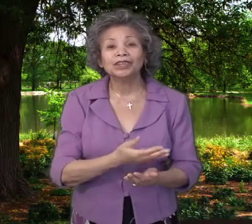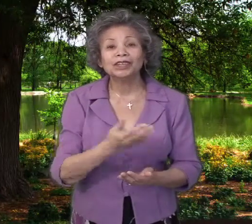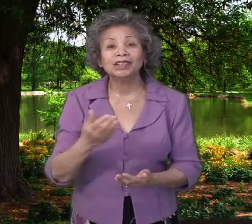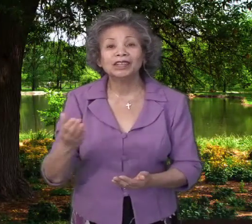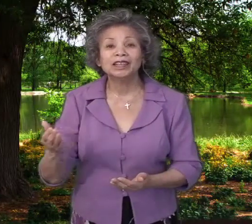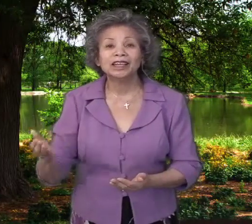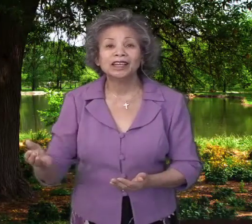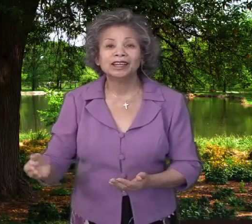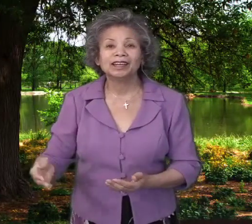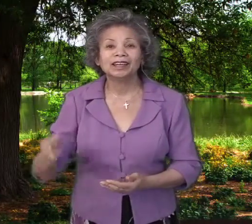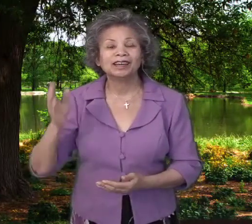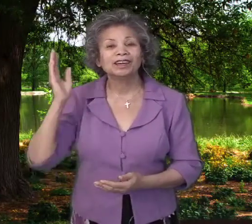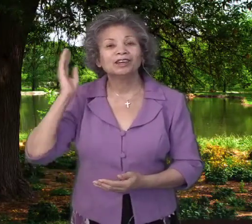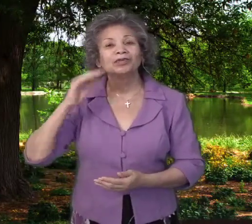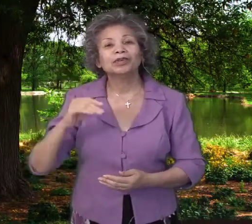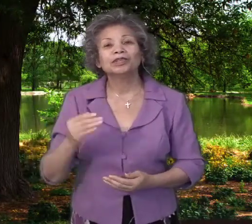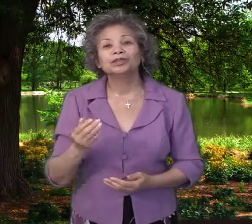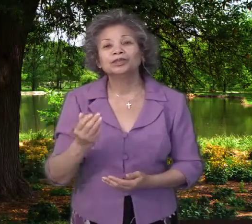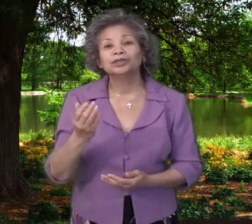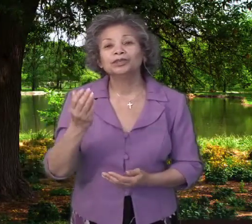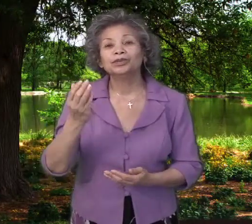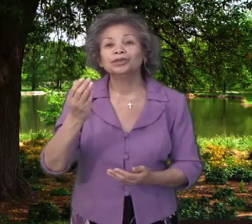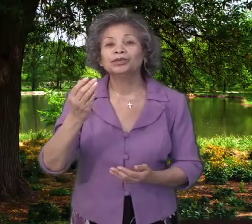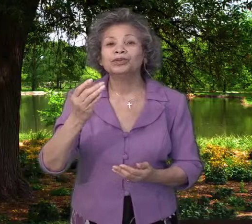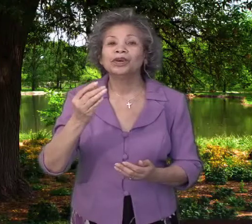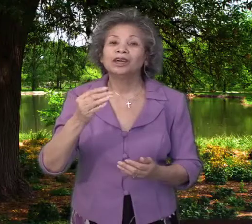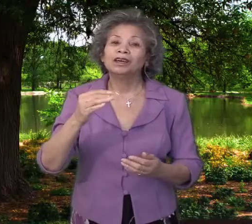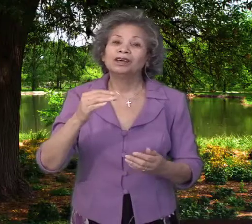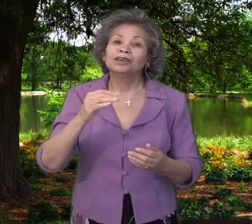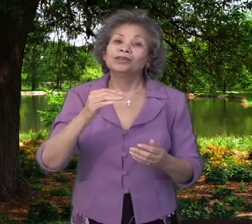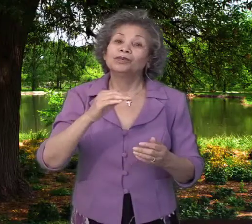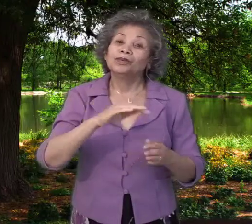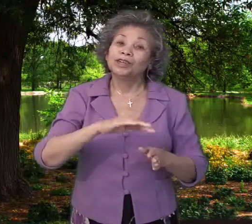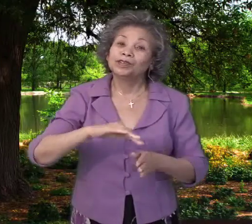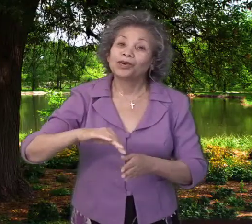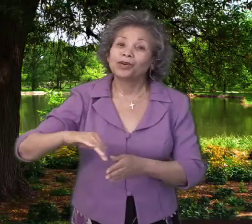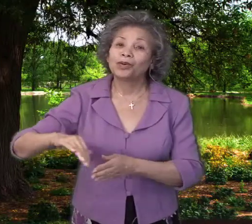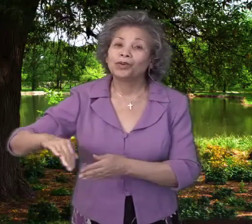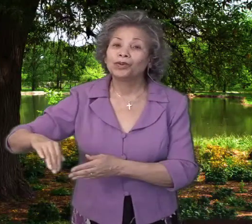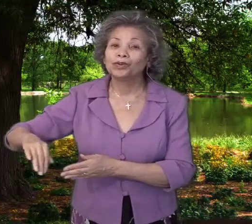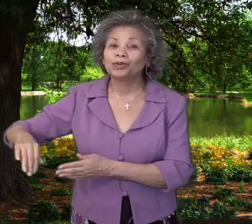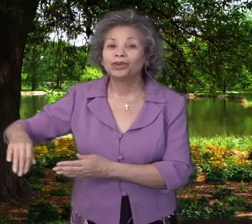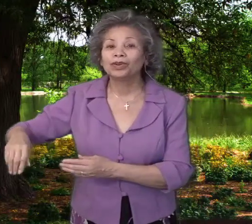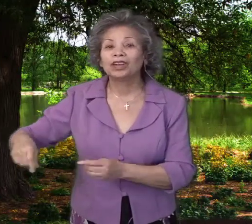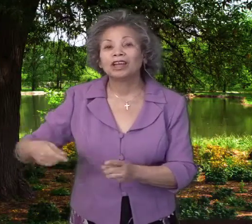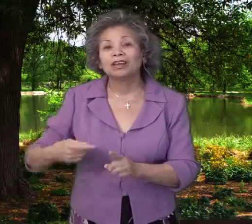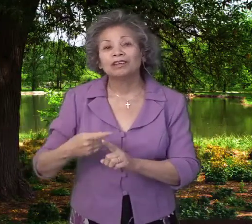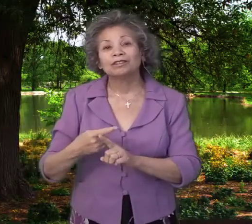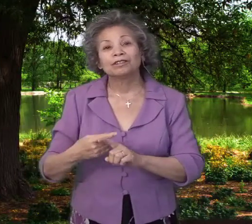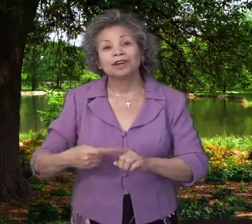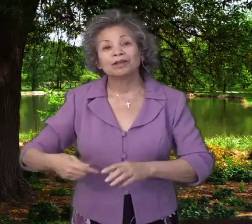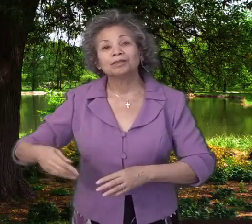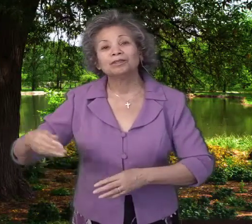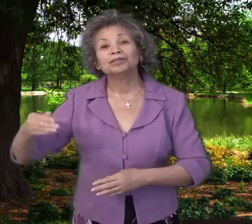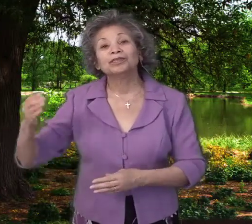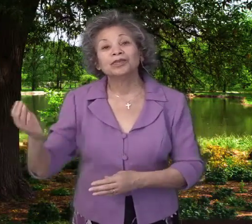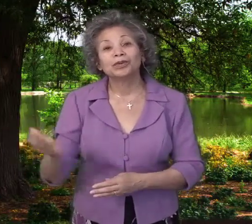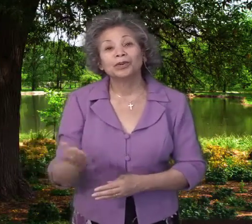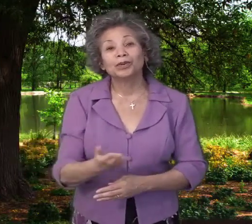thing will you withhold from those